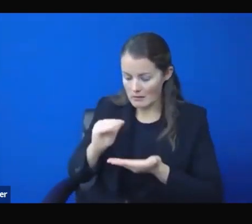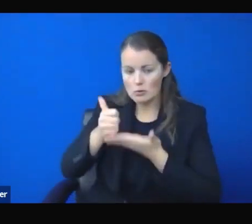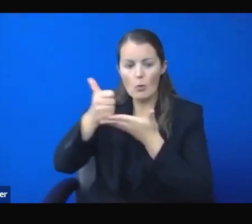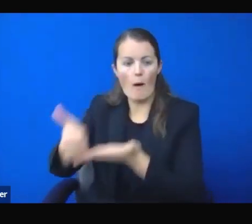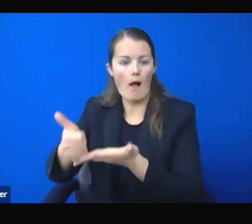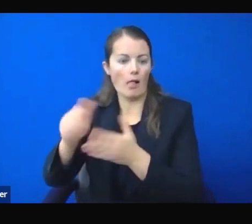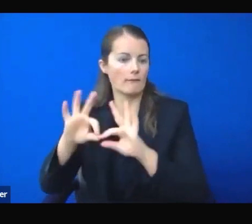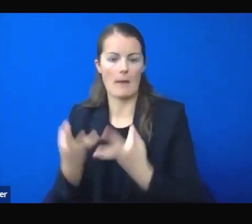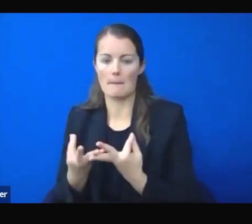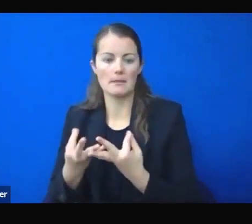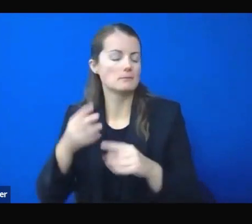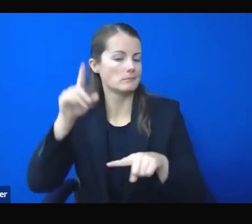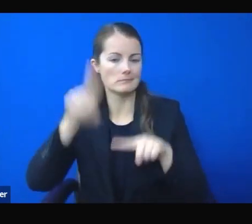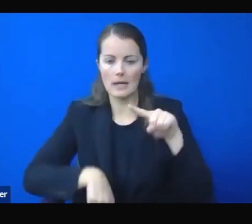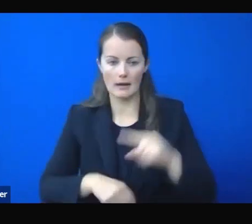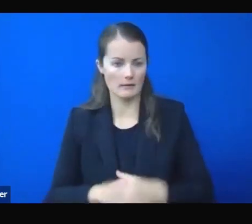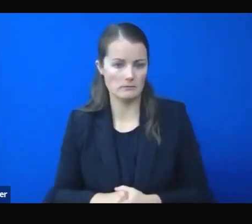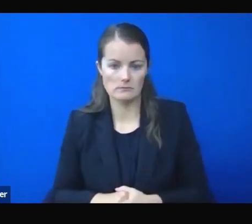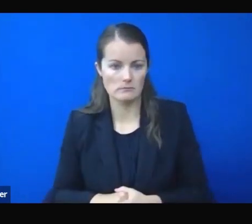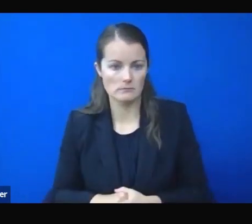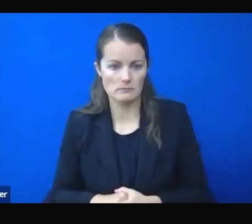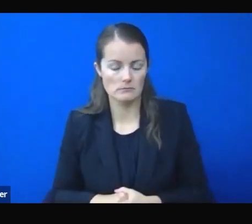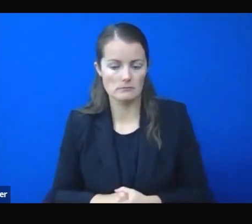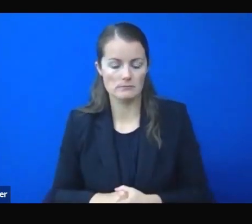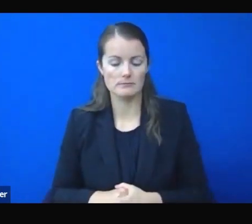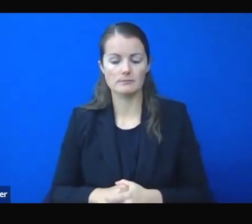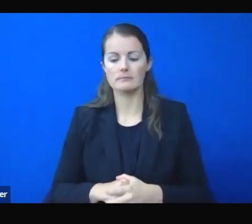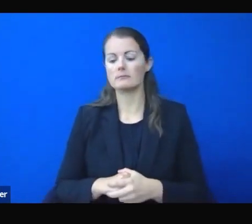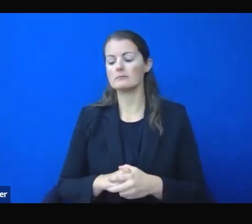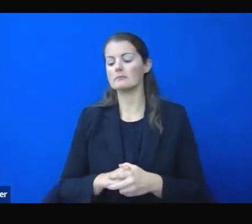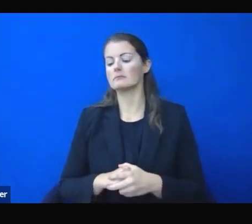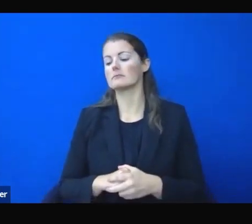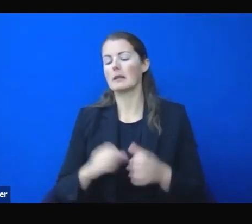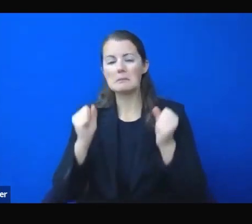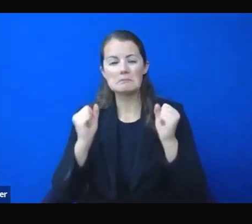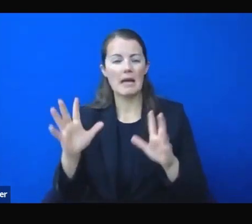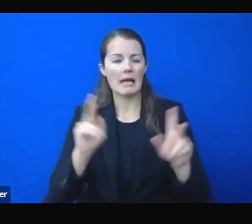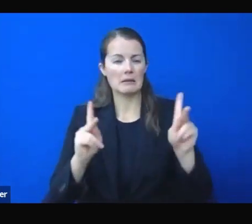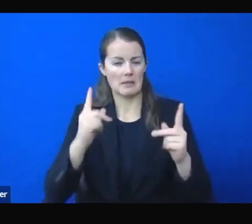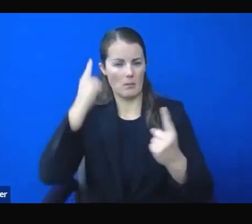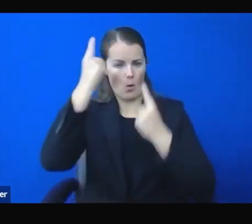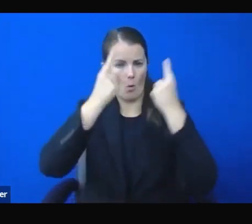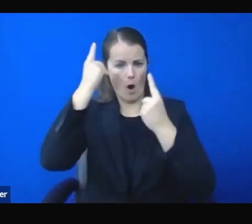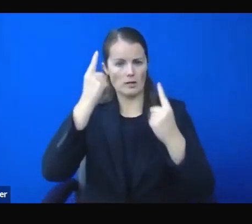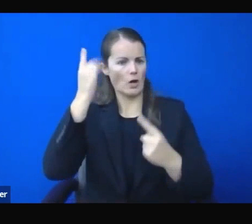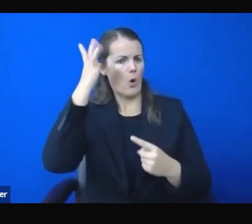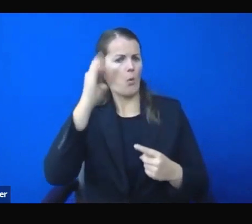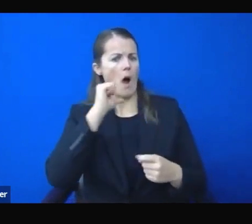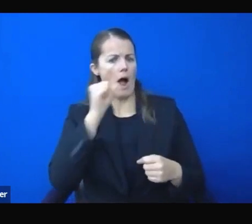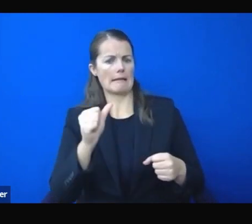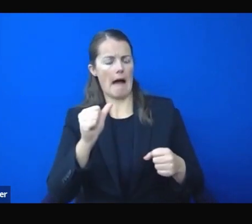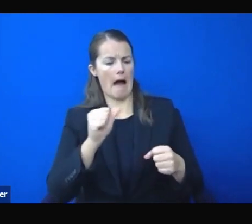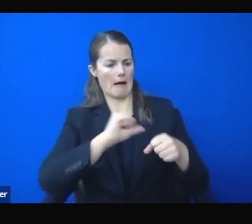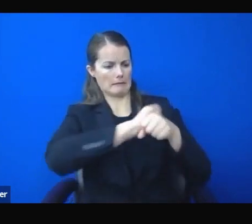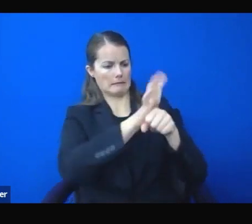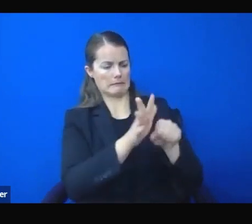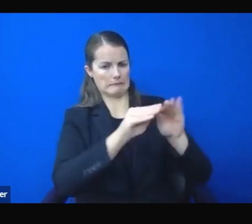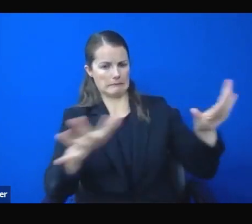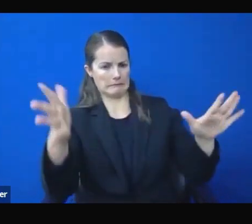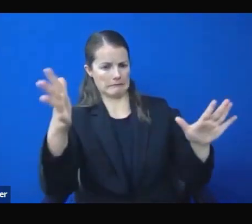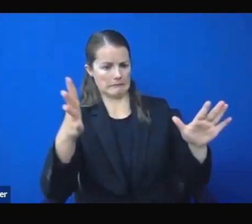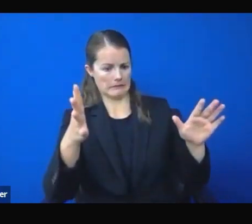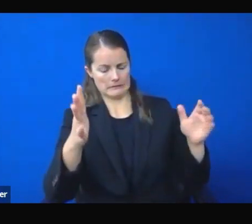trends right now and wondering why I don't move in that direction. So let me explain. I've said repeatedly